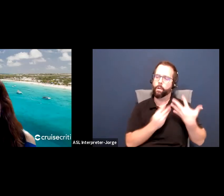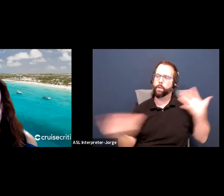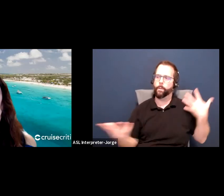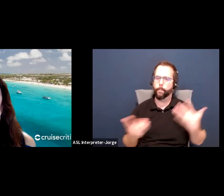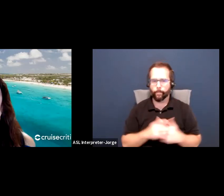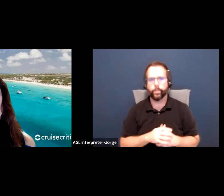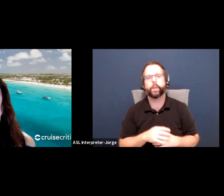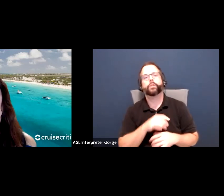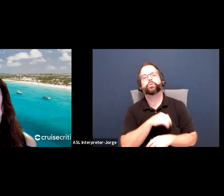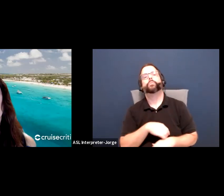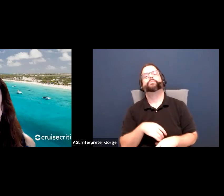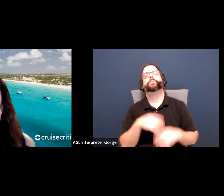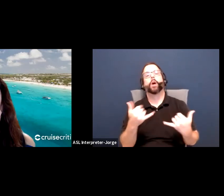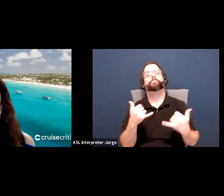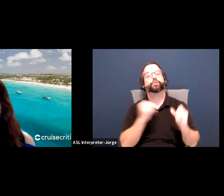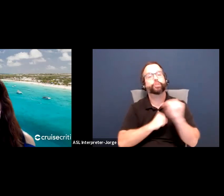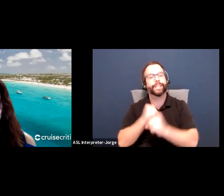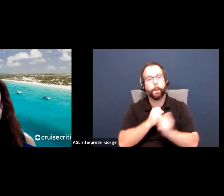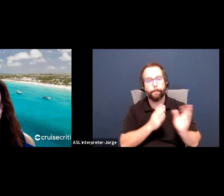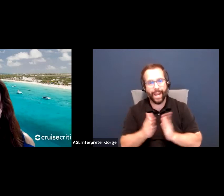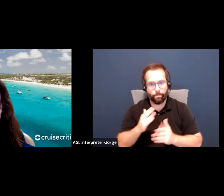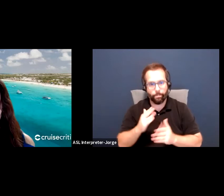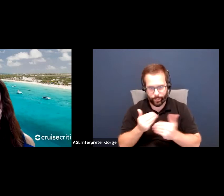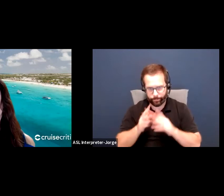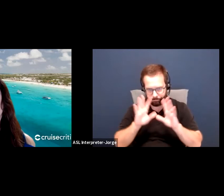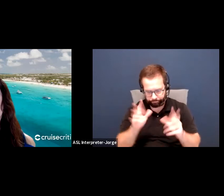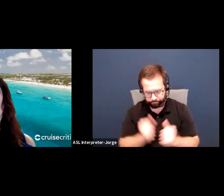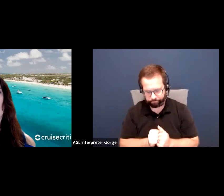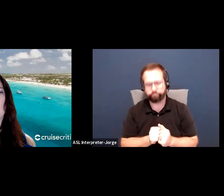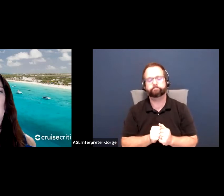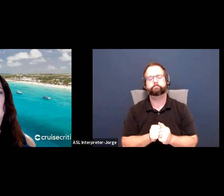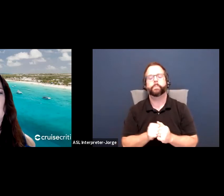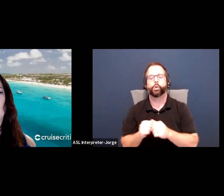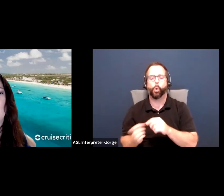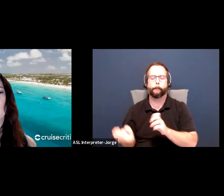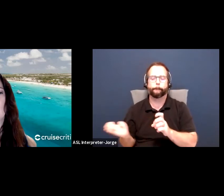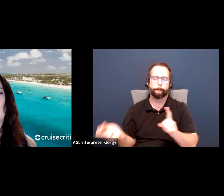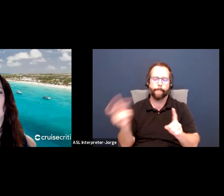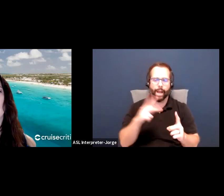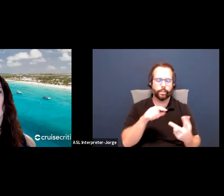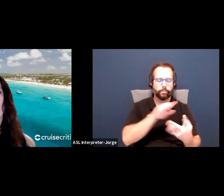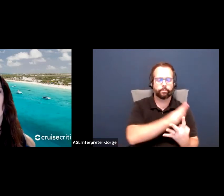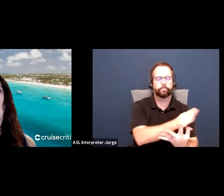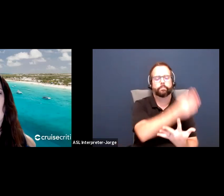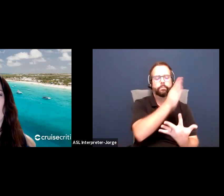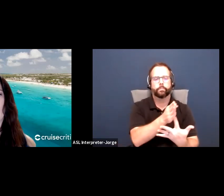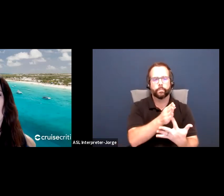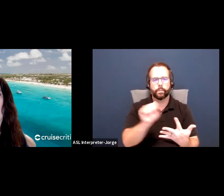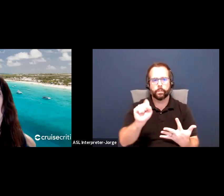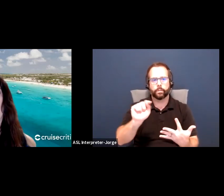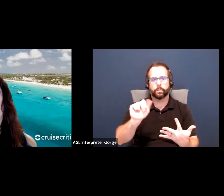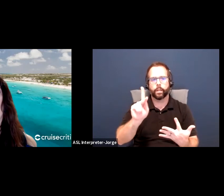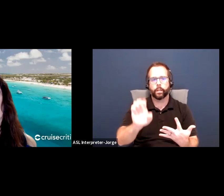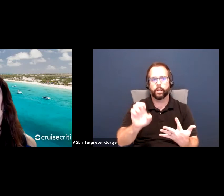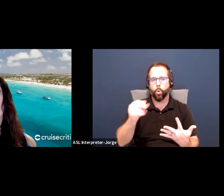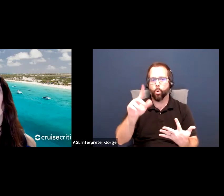And stakeholders, there are different stakeholders that you have. And I want to use the analogy of building a house again.